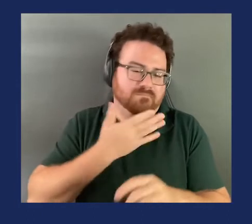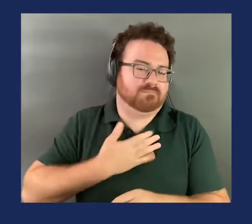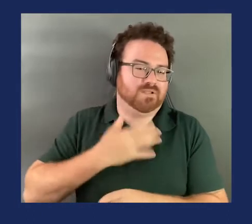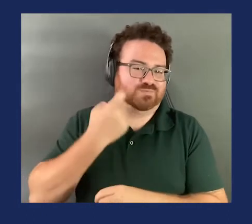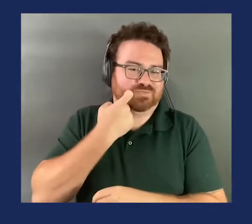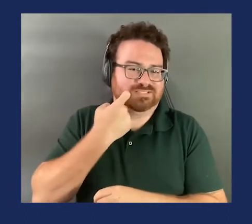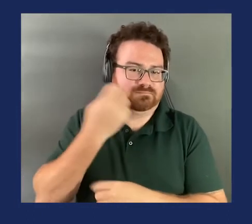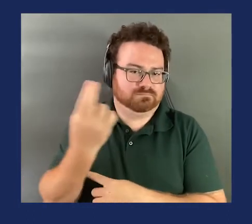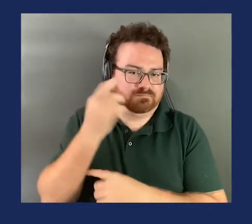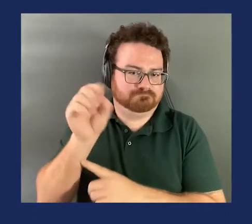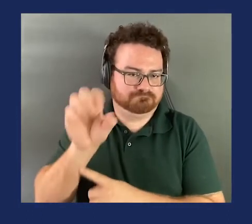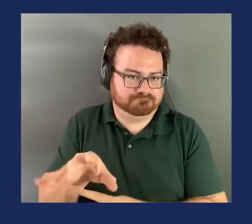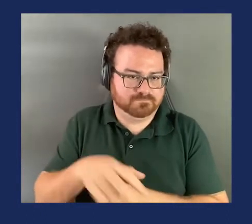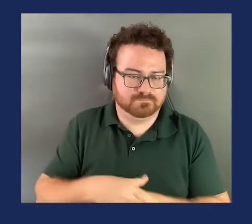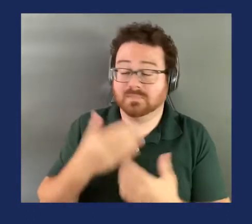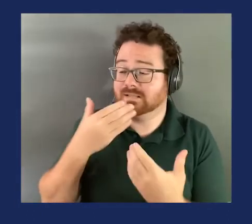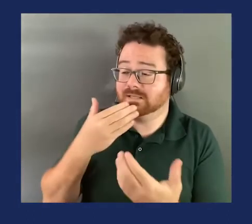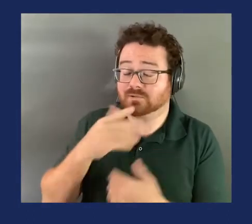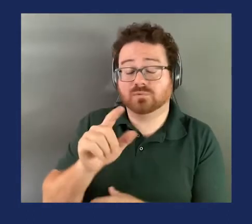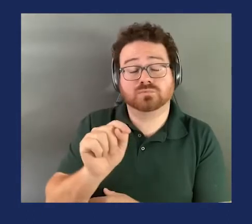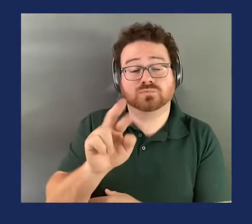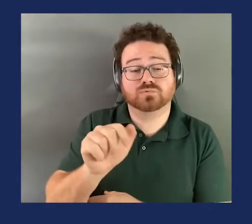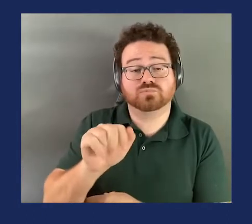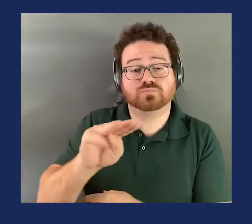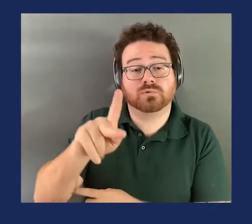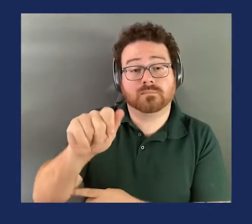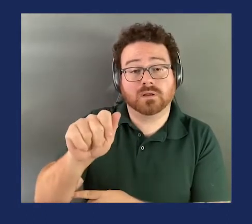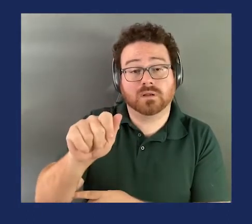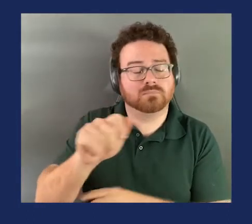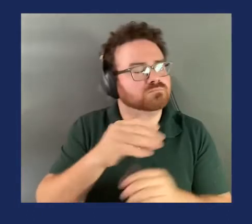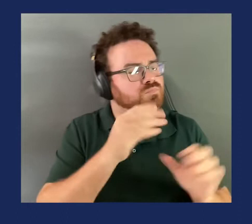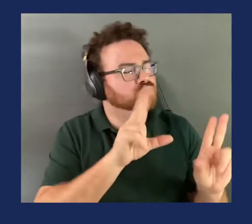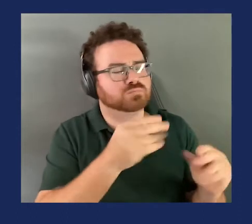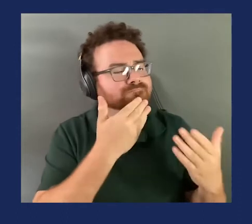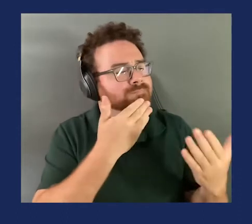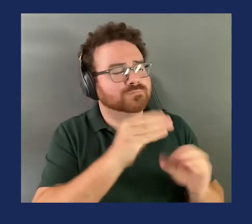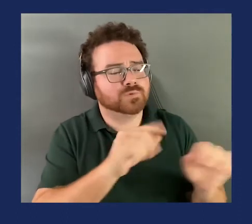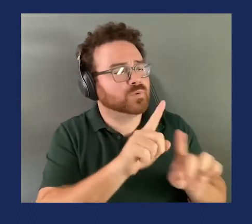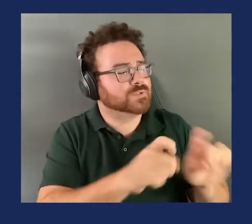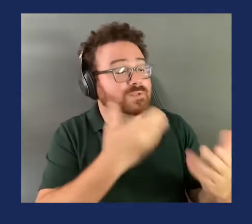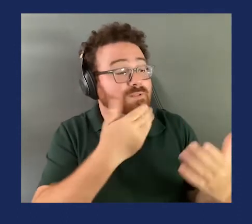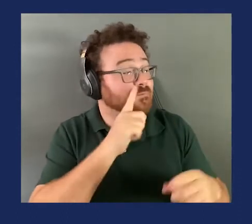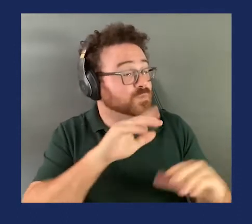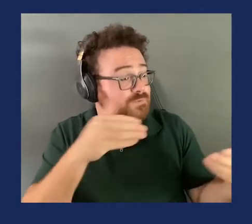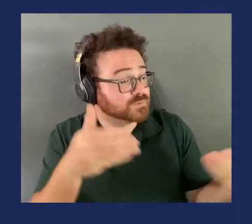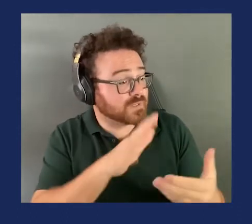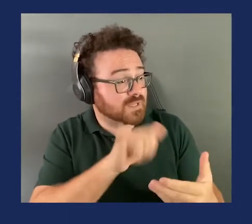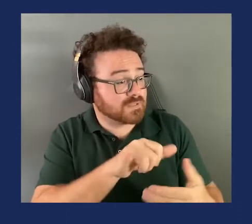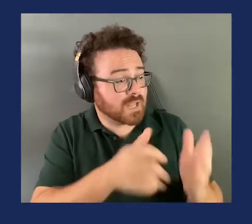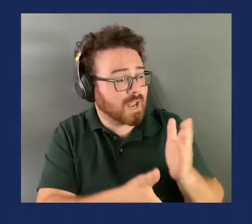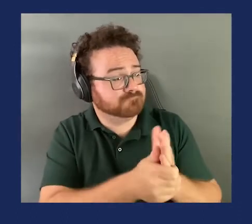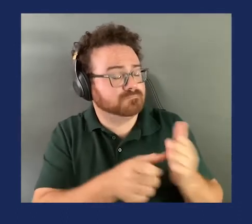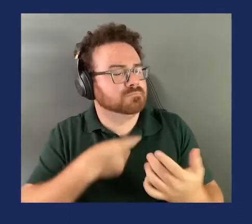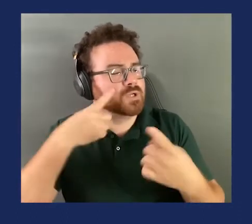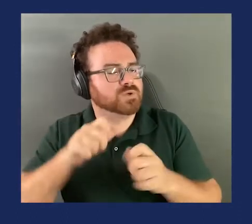Commissioner. Commissioner Trumka? No, no questions on this. Thank you for introducing it. I agree with the sentiment of my fellow